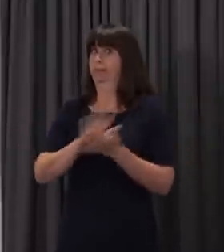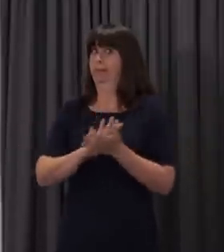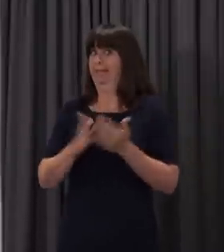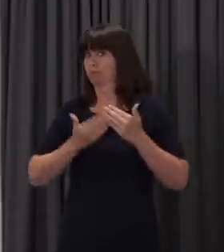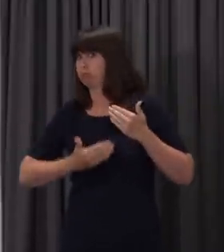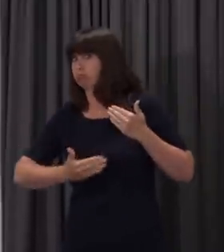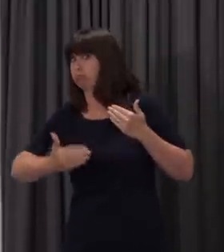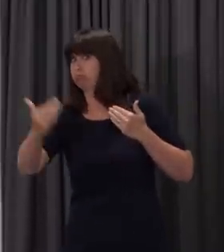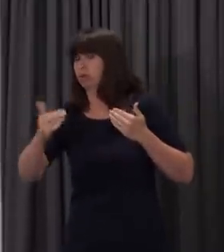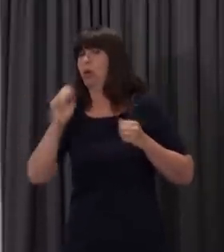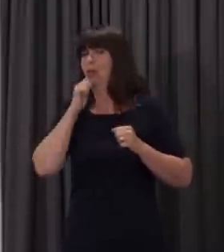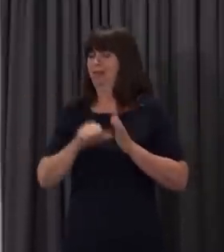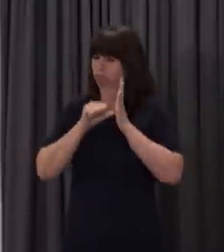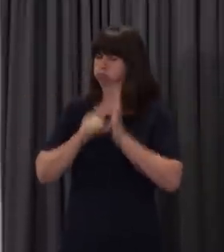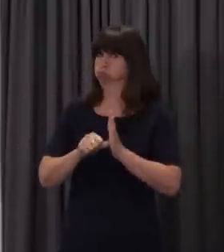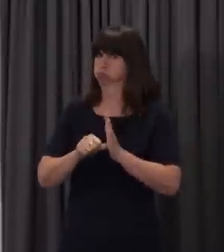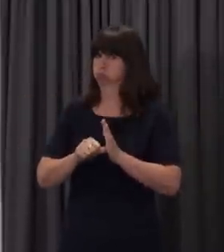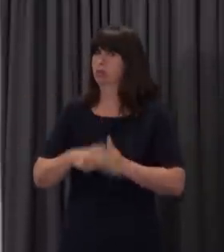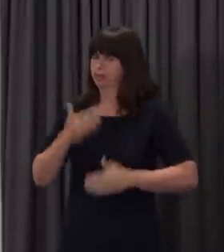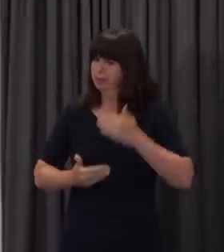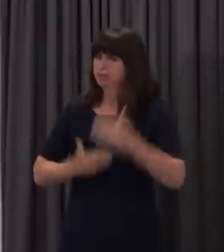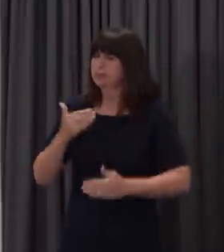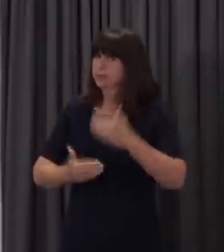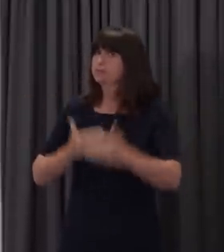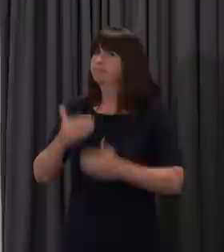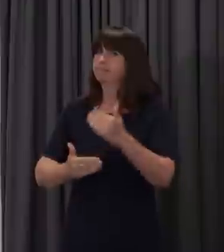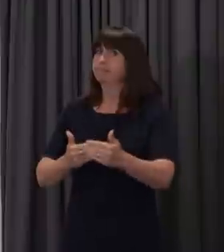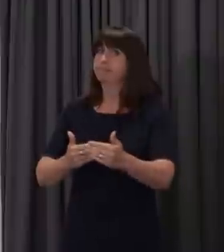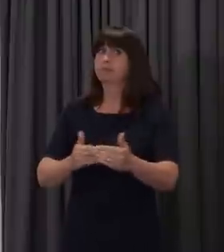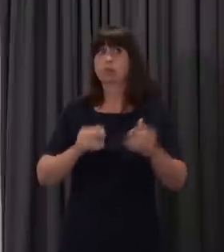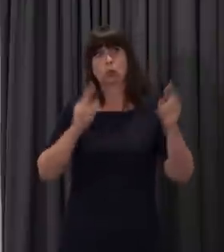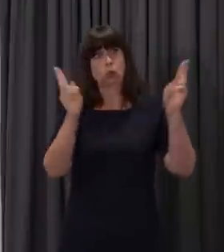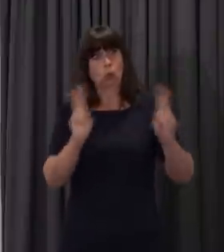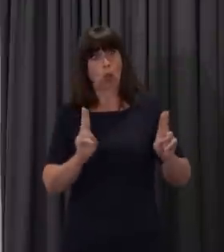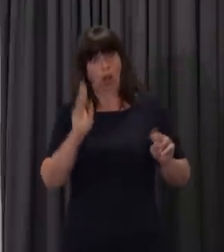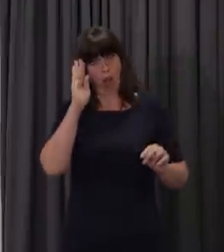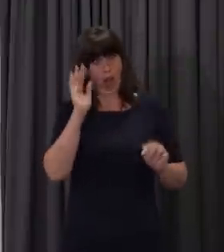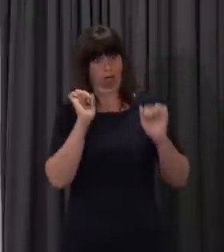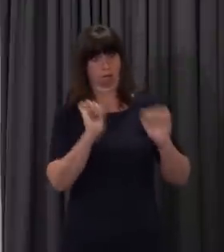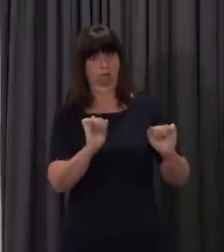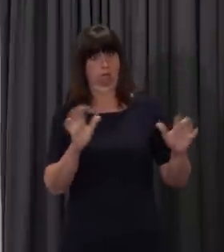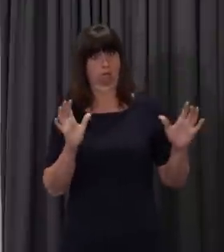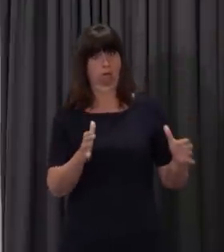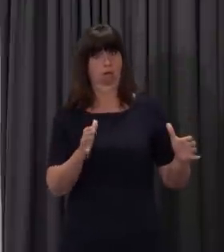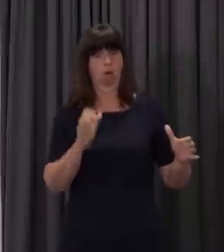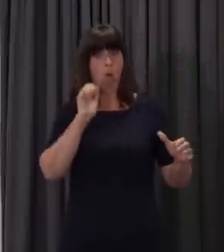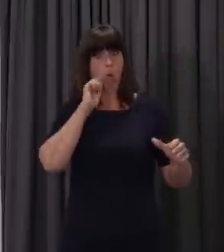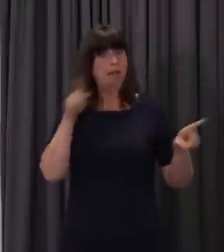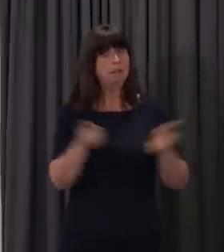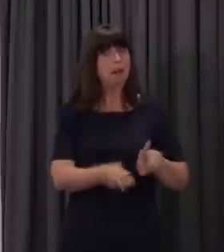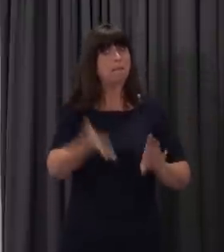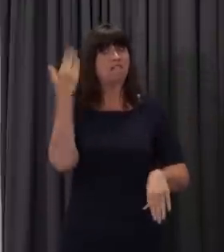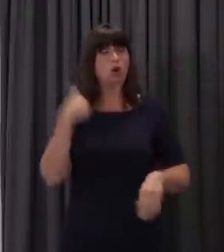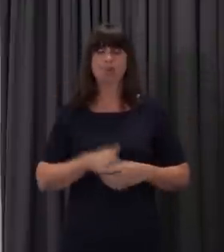foreseeable future. And we know that the classroom experience will be different for a long time